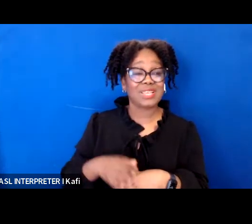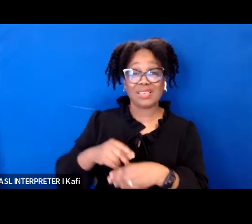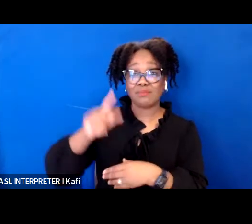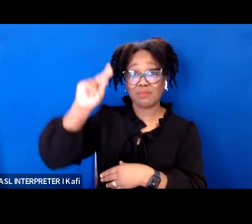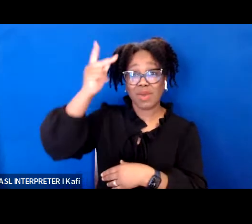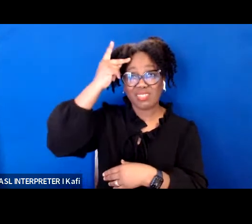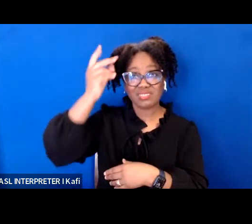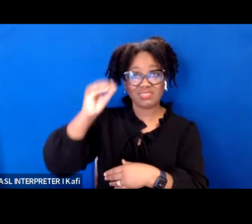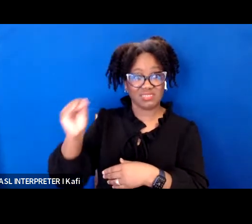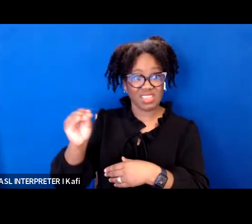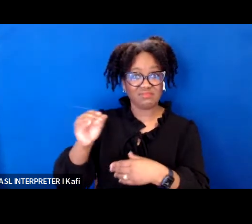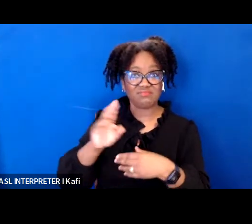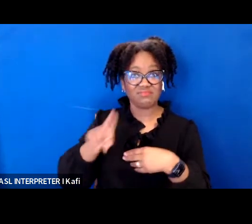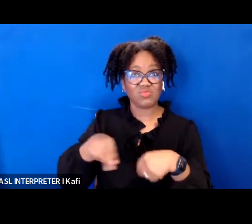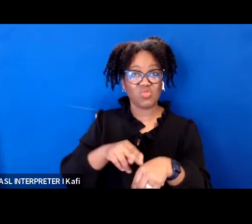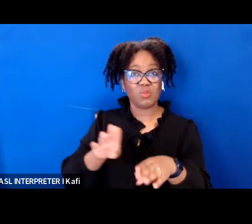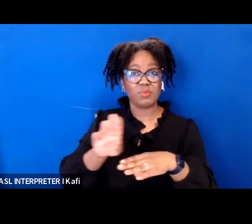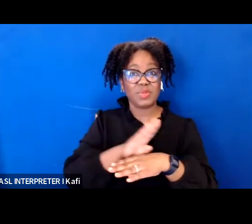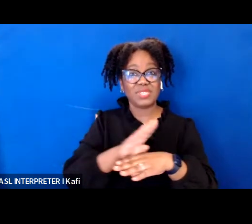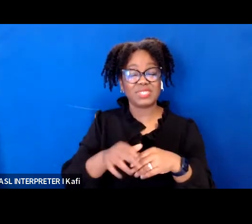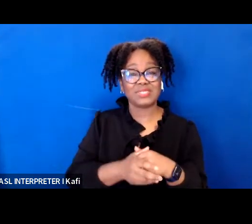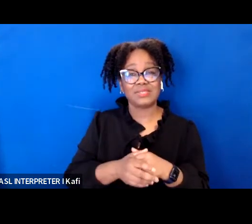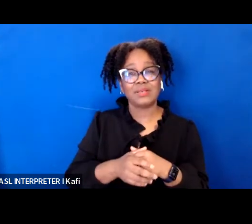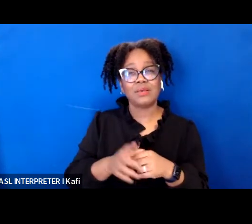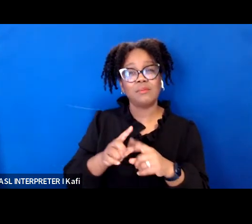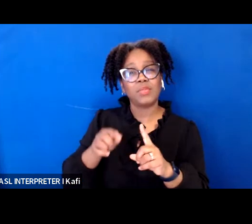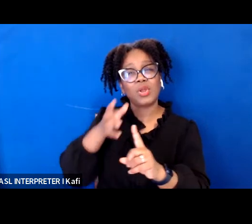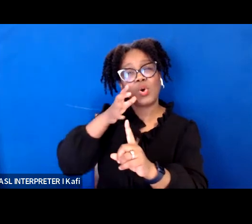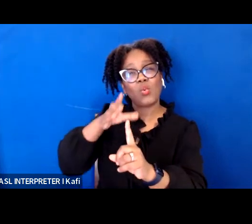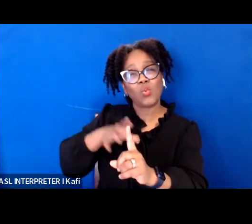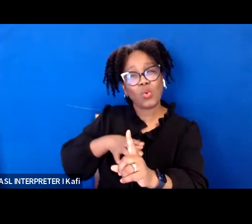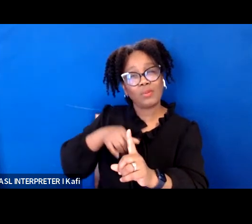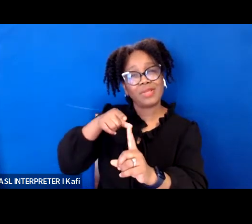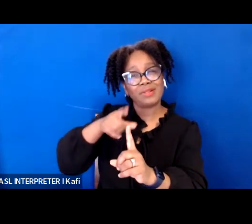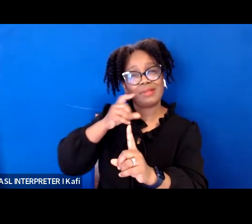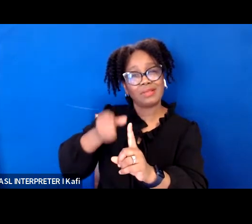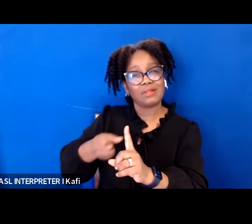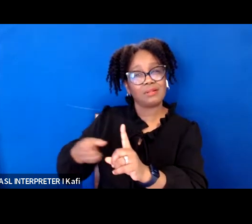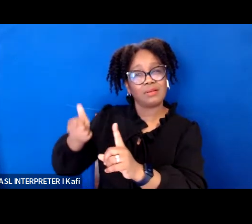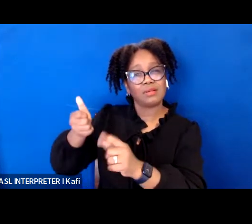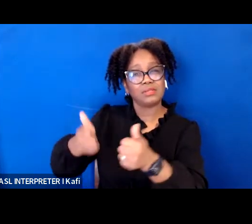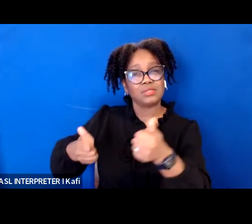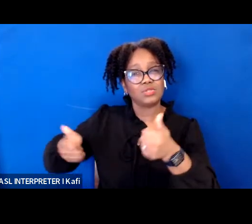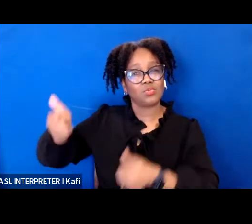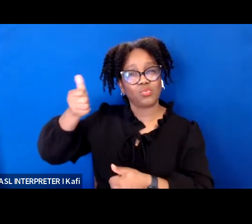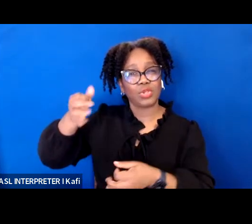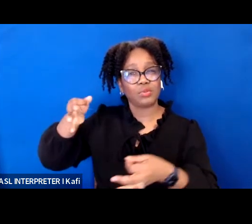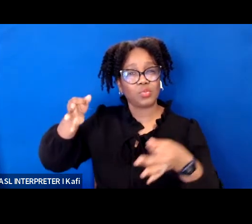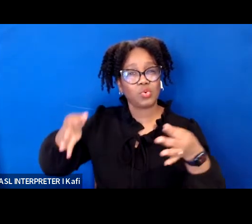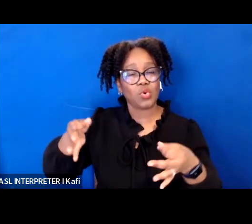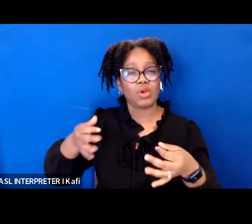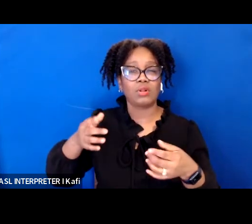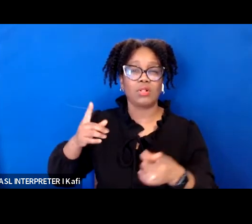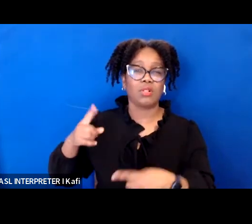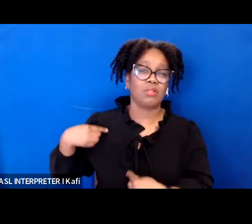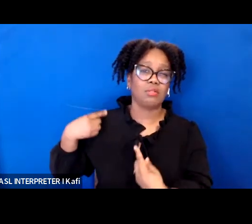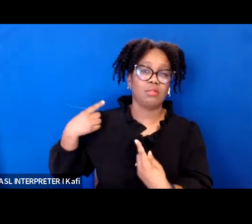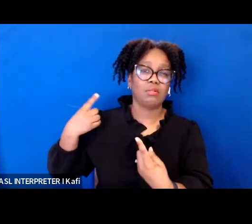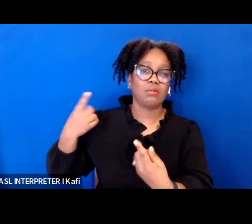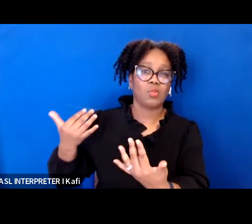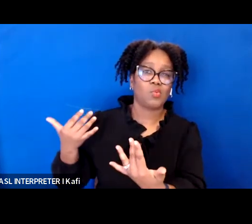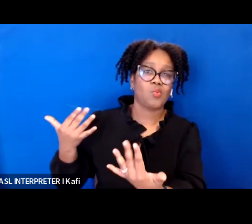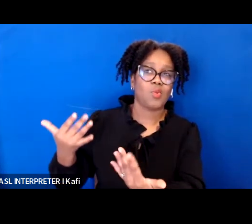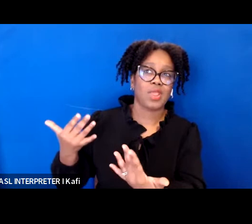into the highest court in the nation is long overdue and we need women with a strong record in civil and disability rights